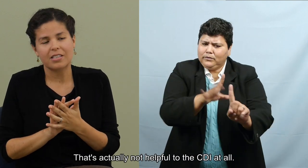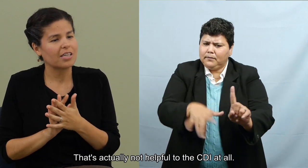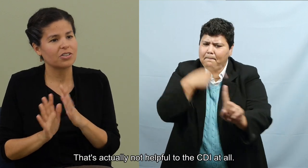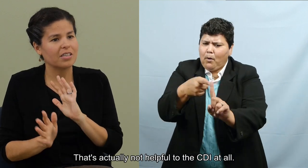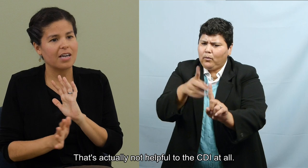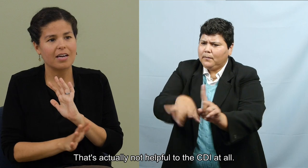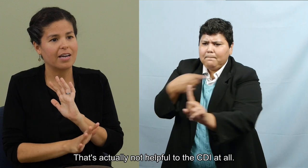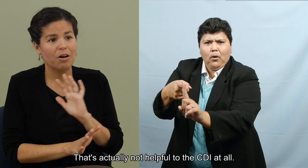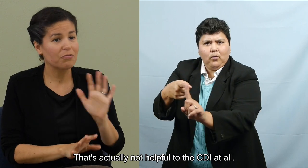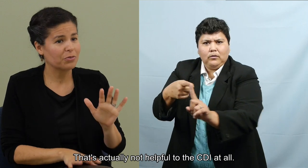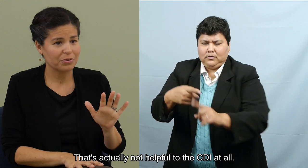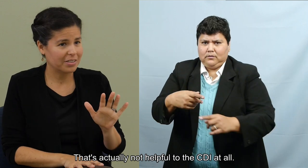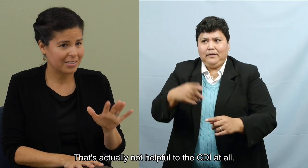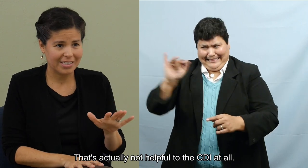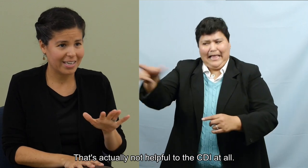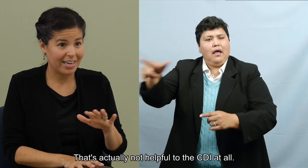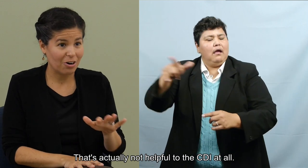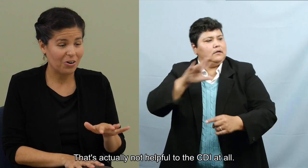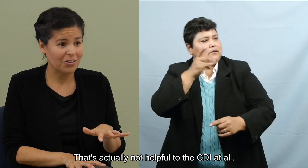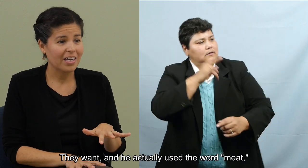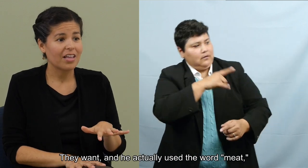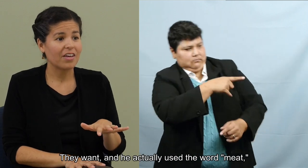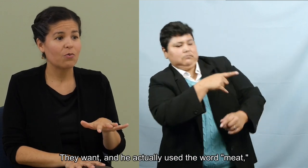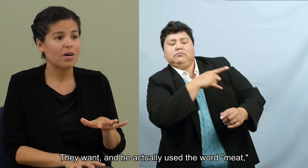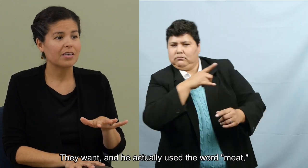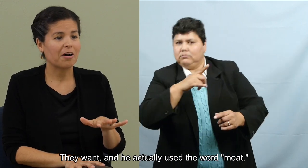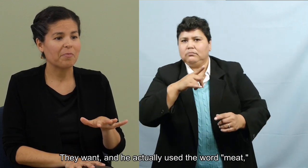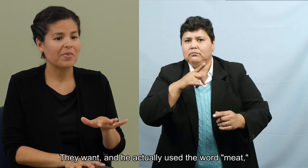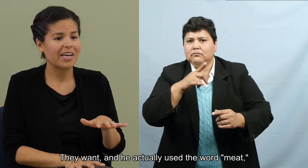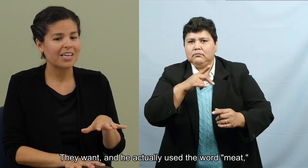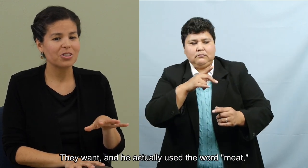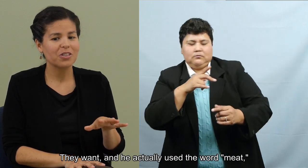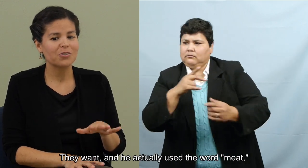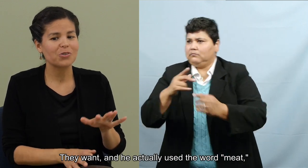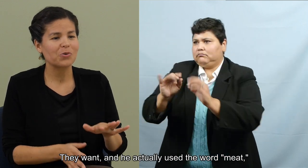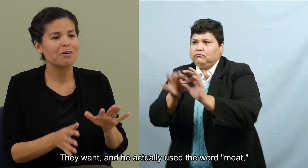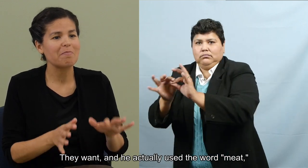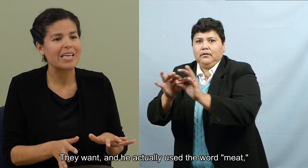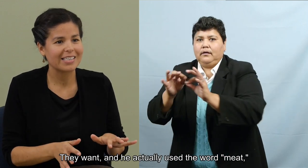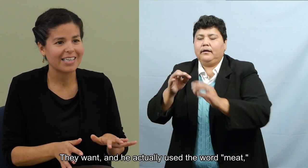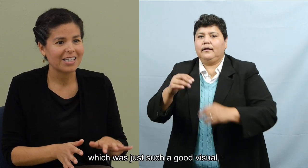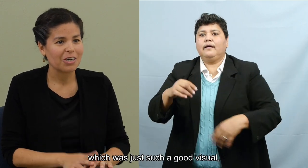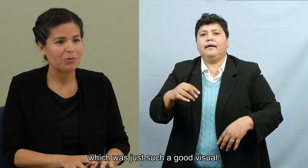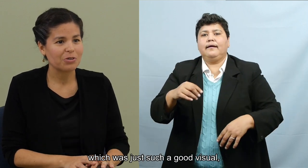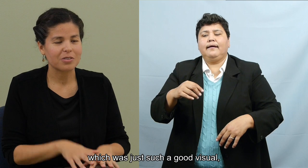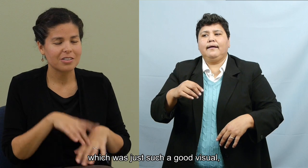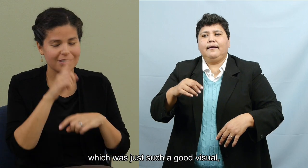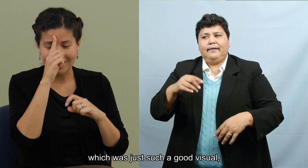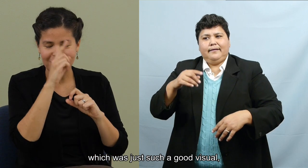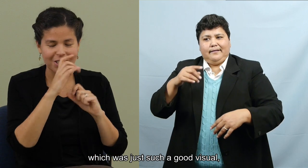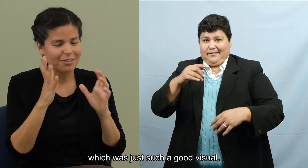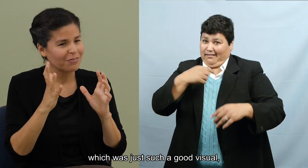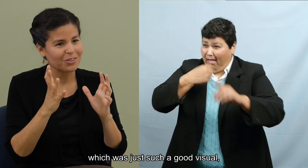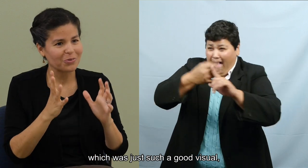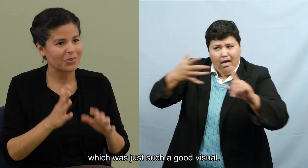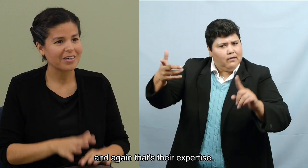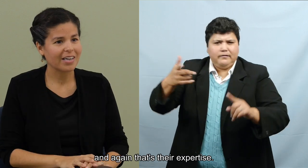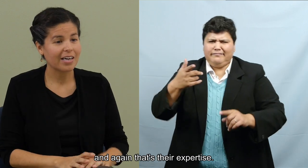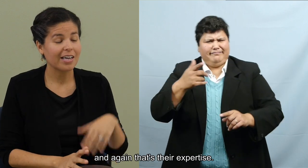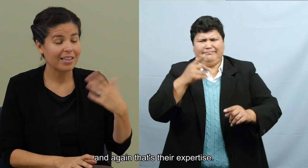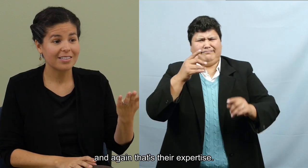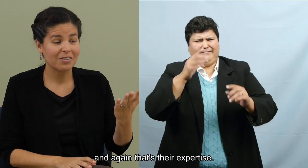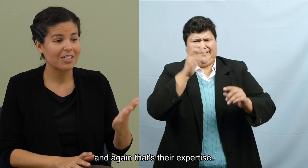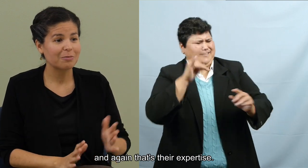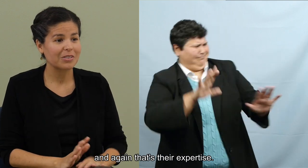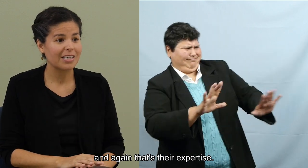in English. That's actually not helpful to the CDI at all. They want, and he actually used the word meat, which was just such a good visual.